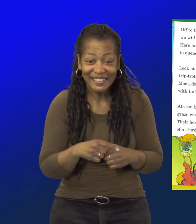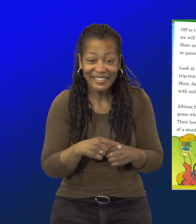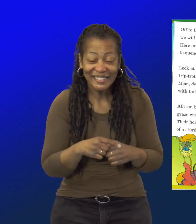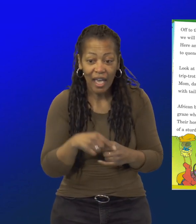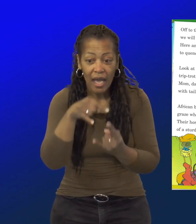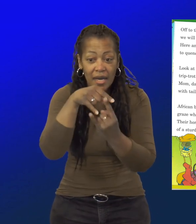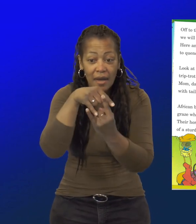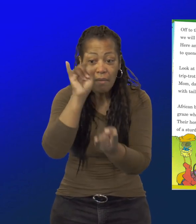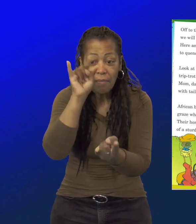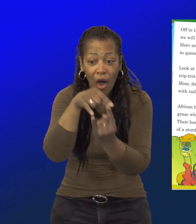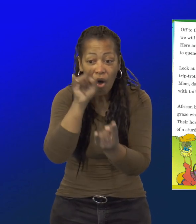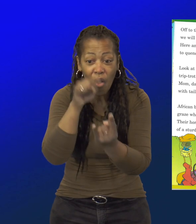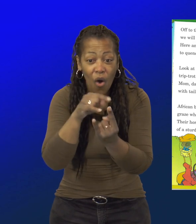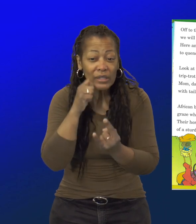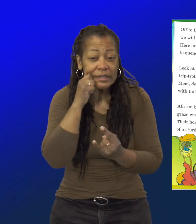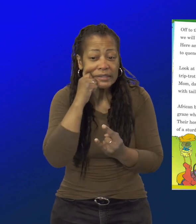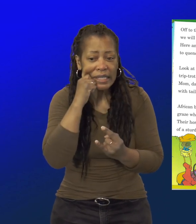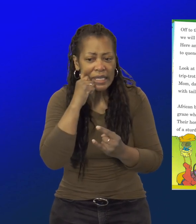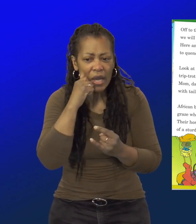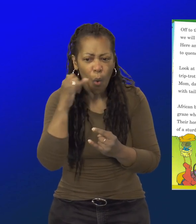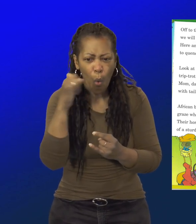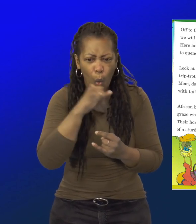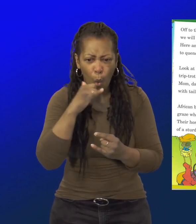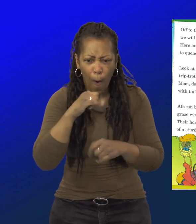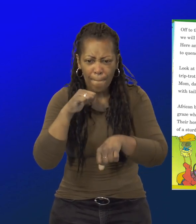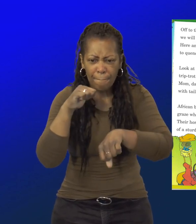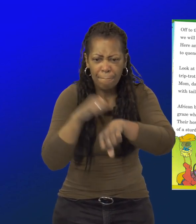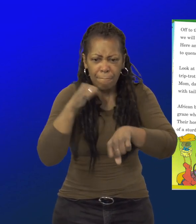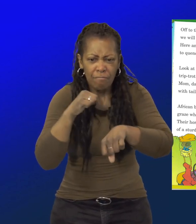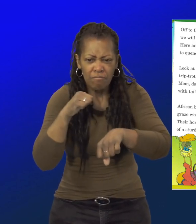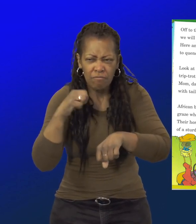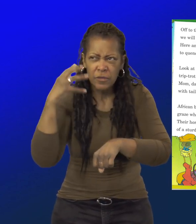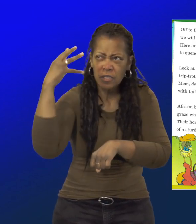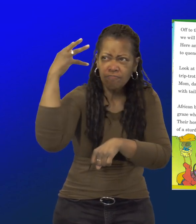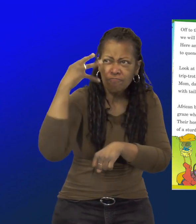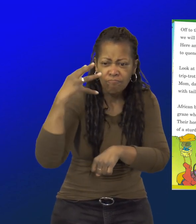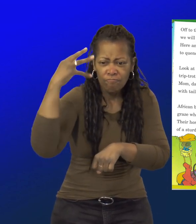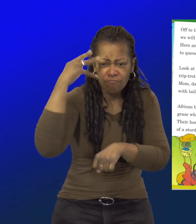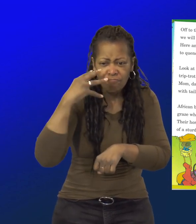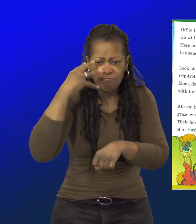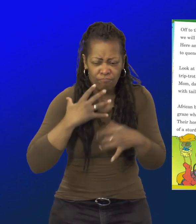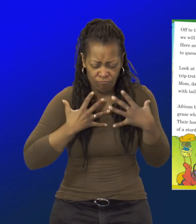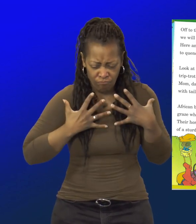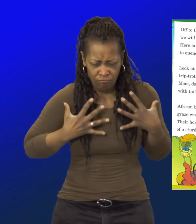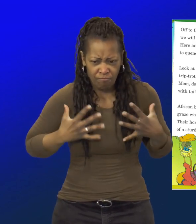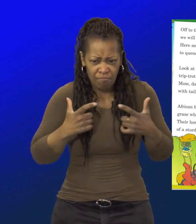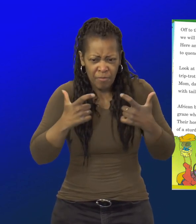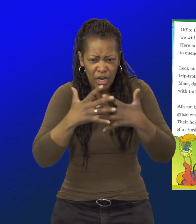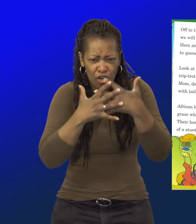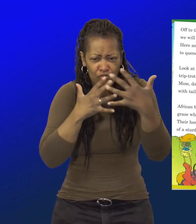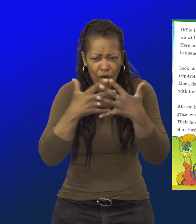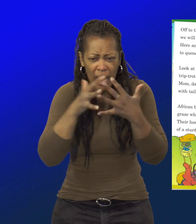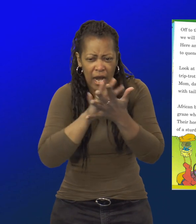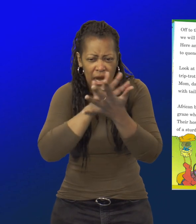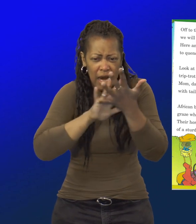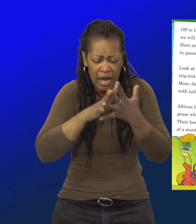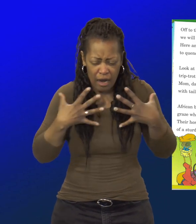A hippo's skin can burn in the sun's rays. Mud and water protect her so